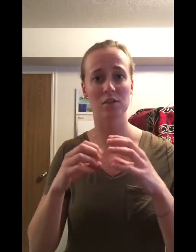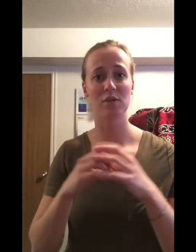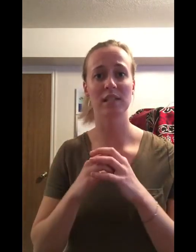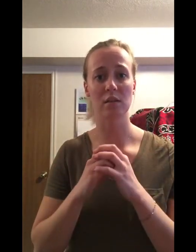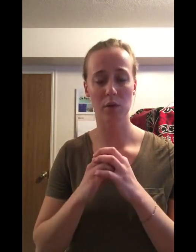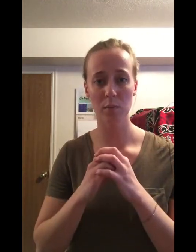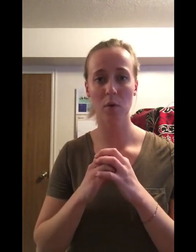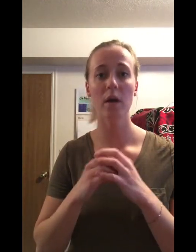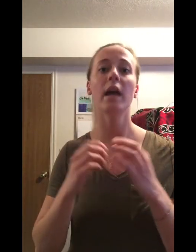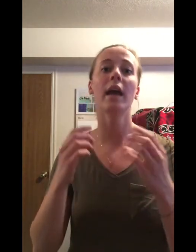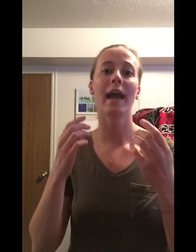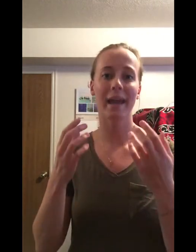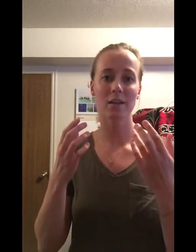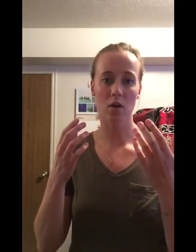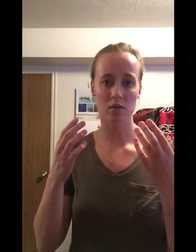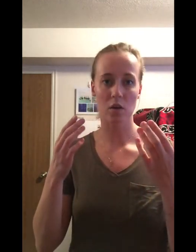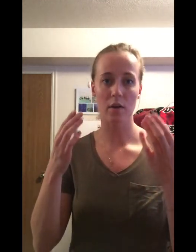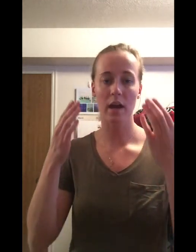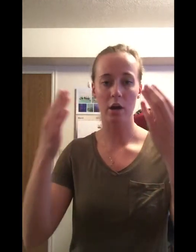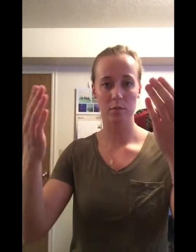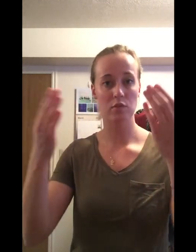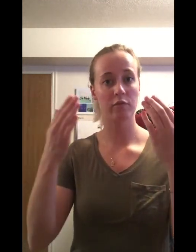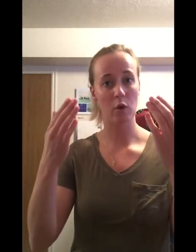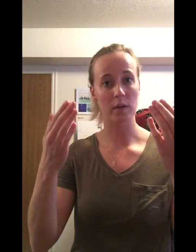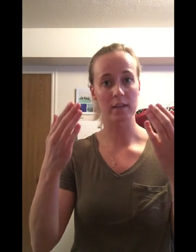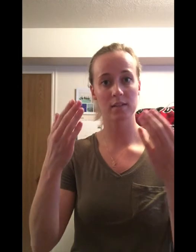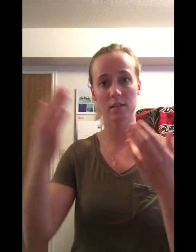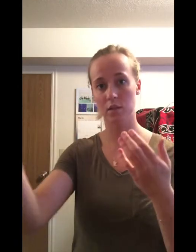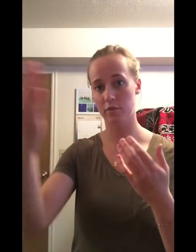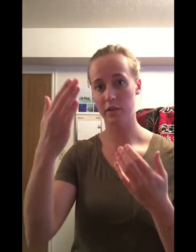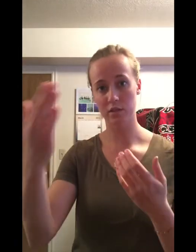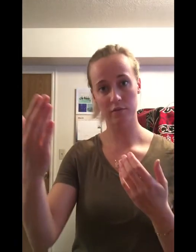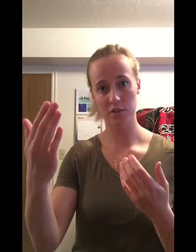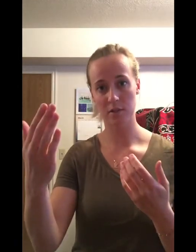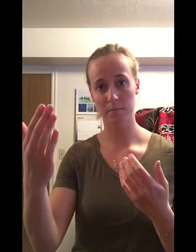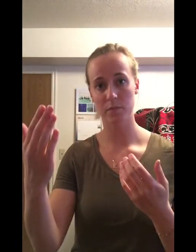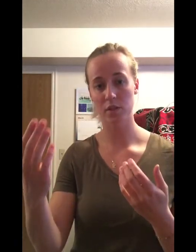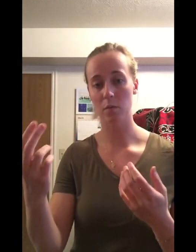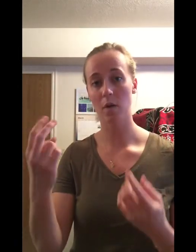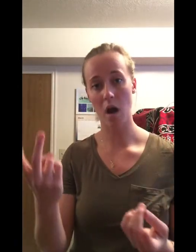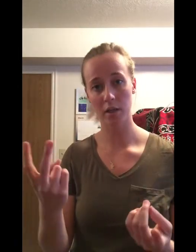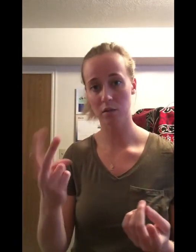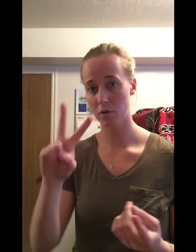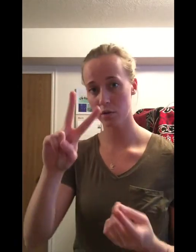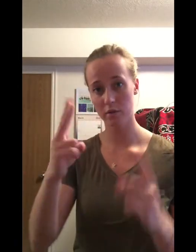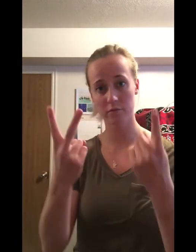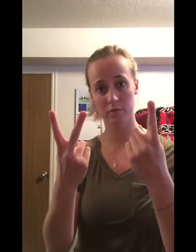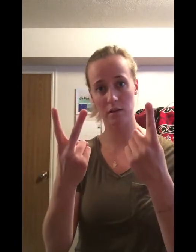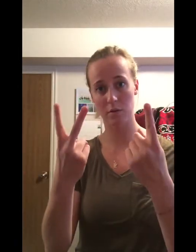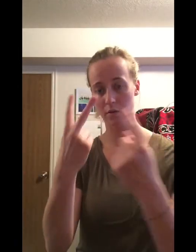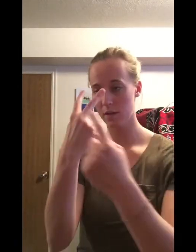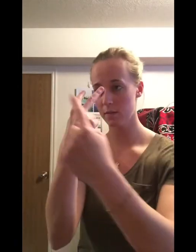constricting the pupil. And also it helps you focus your field of vision. So oculomotor nerve number three,